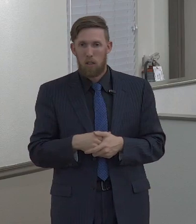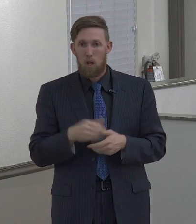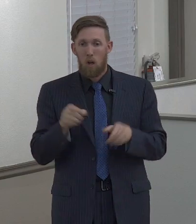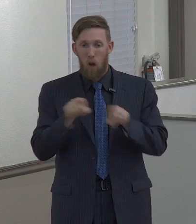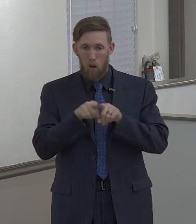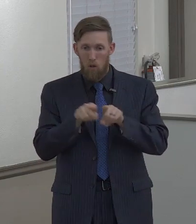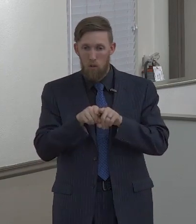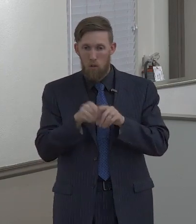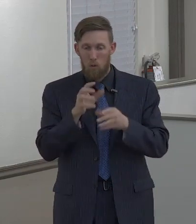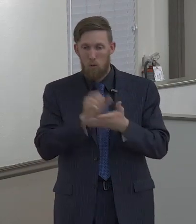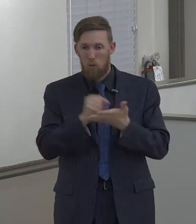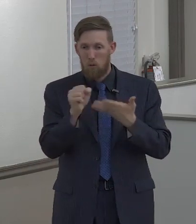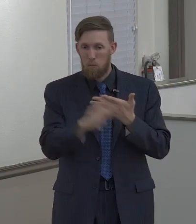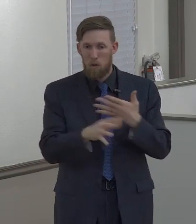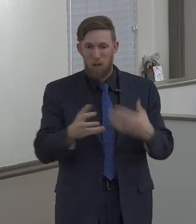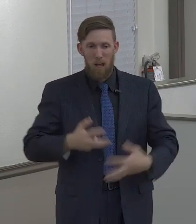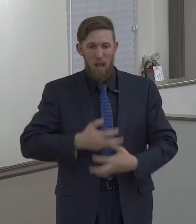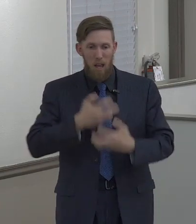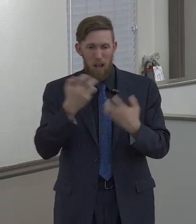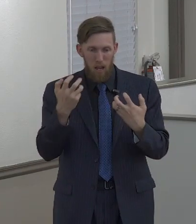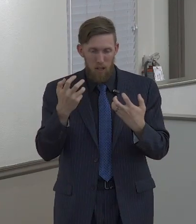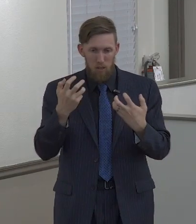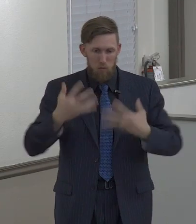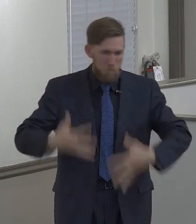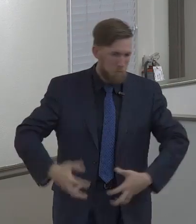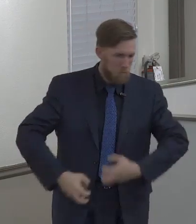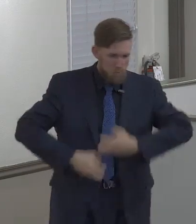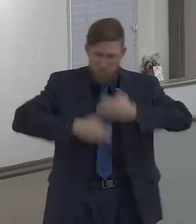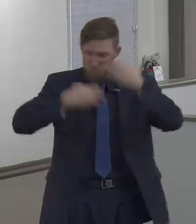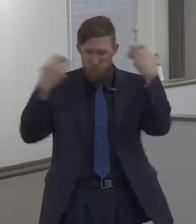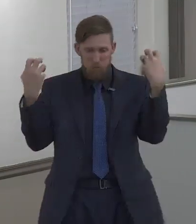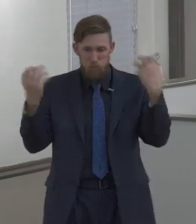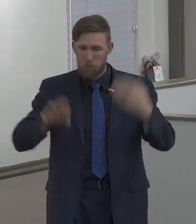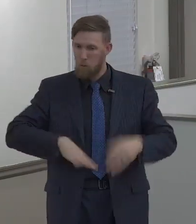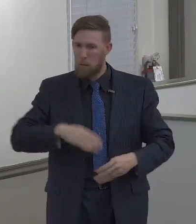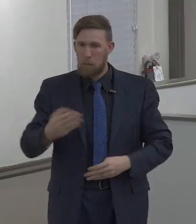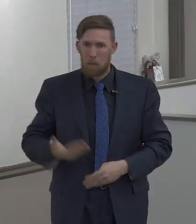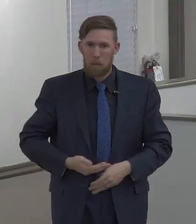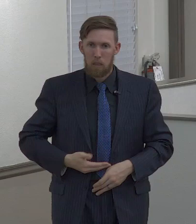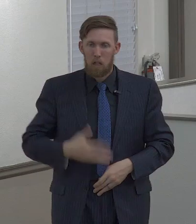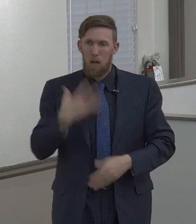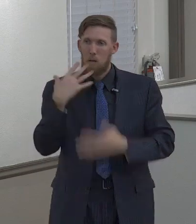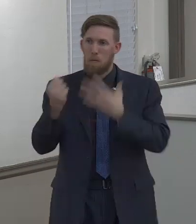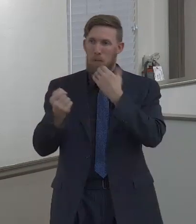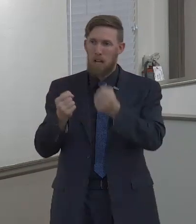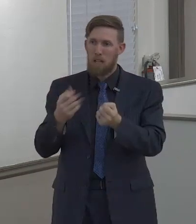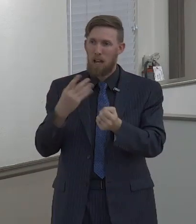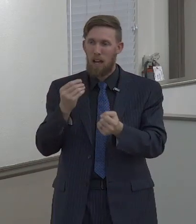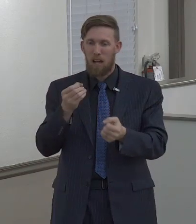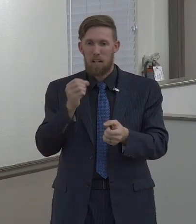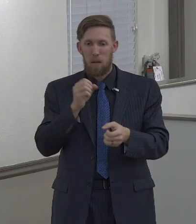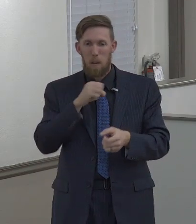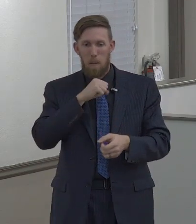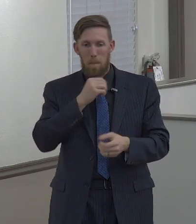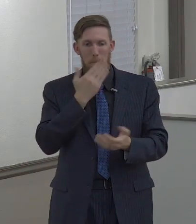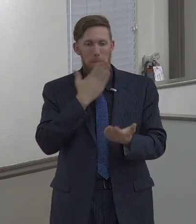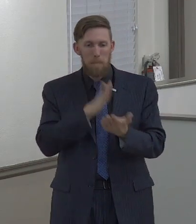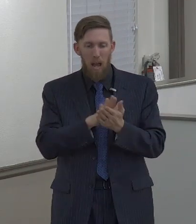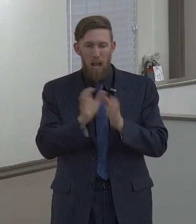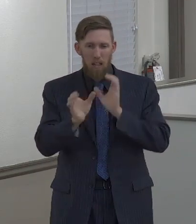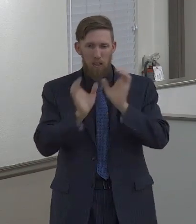to put off, anger, wrath, malice, blasphemy, filthy communications out of your mouth.